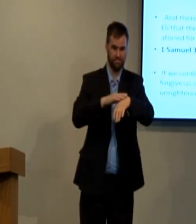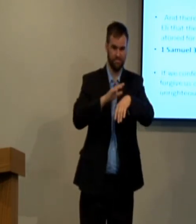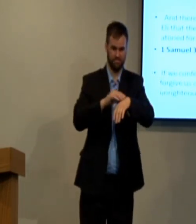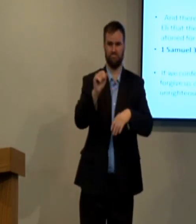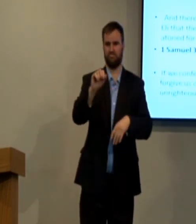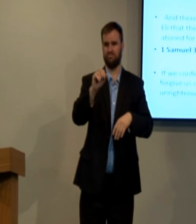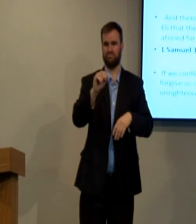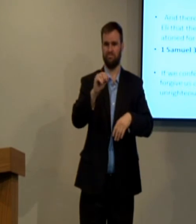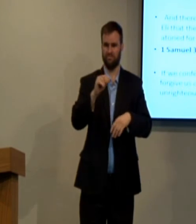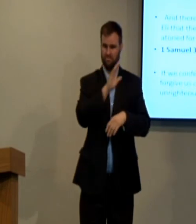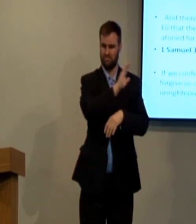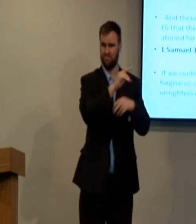Samuel's warning of that sin,